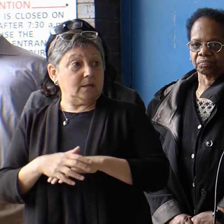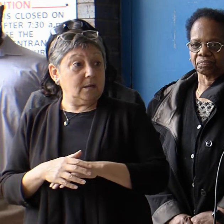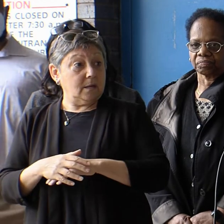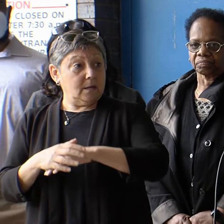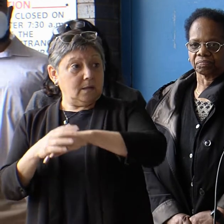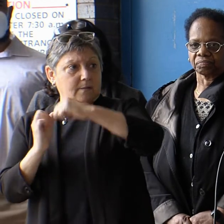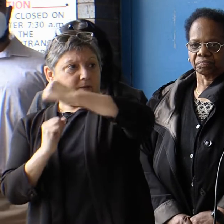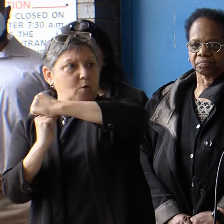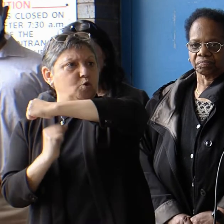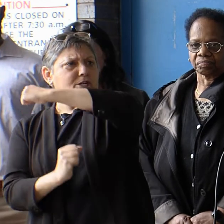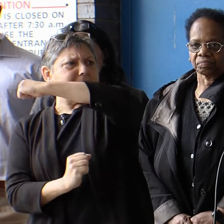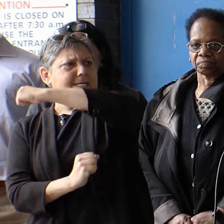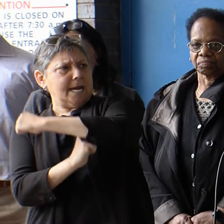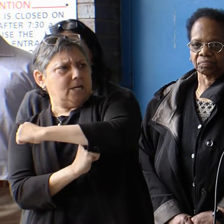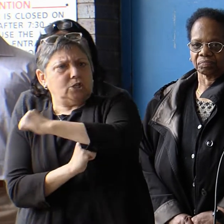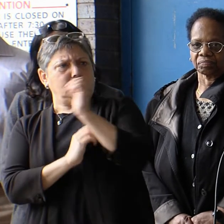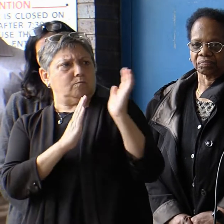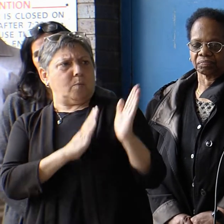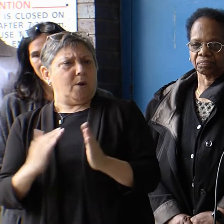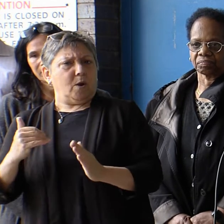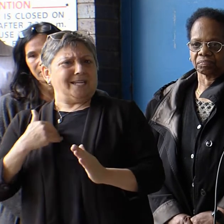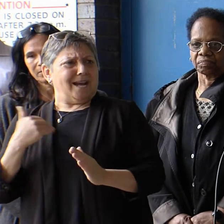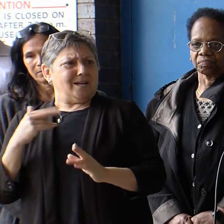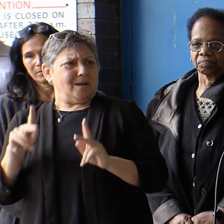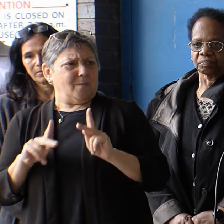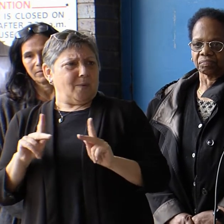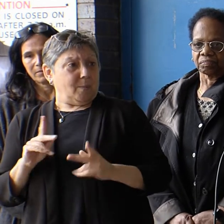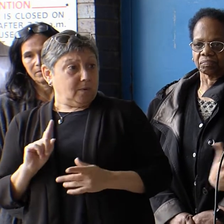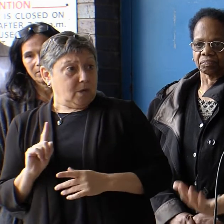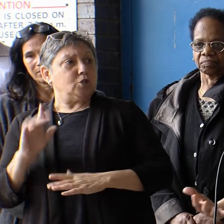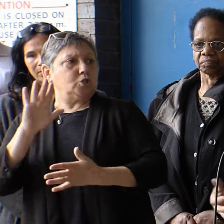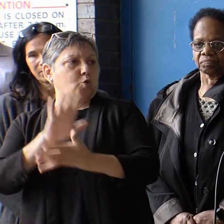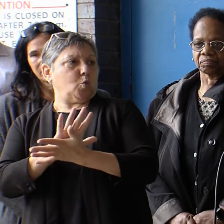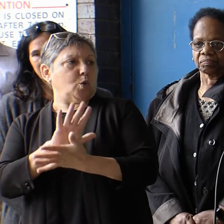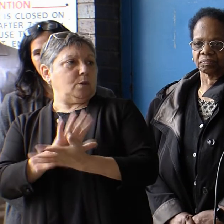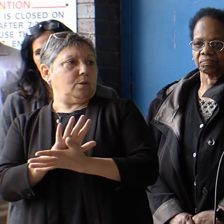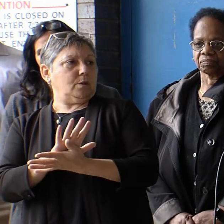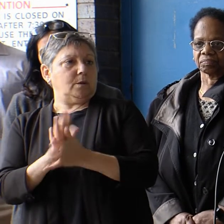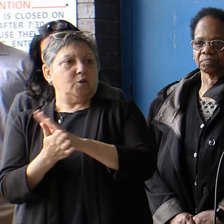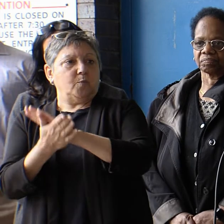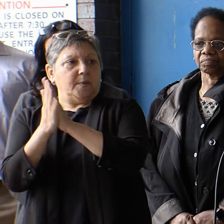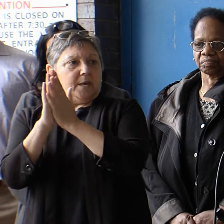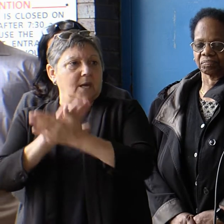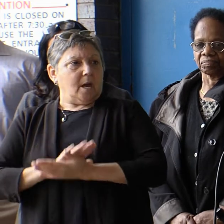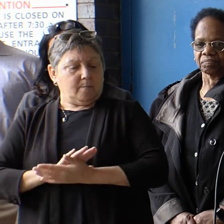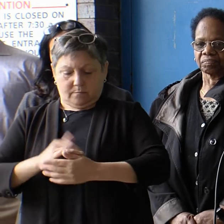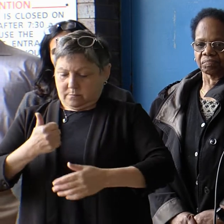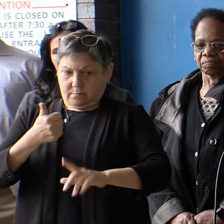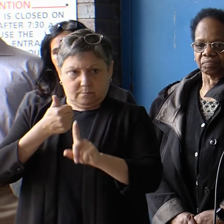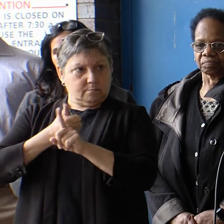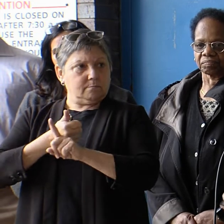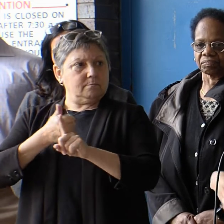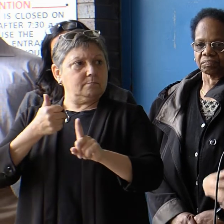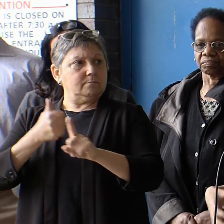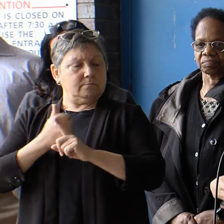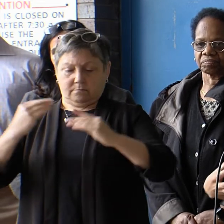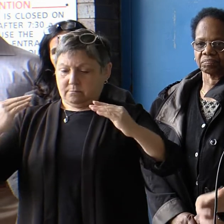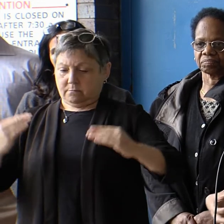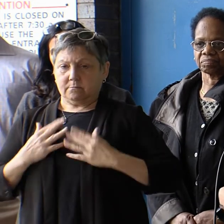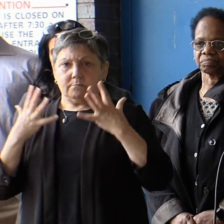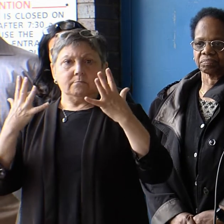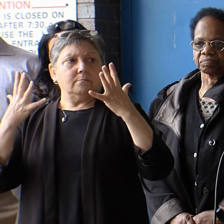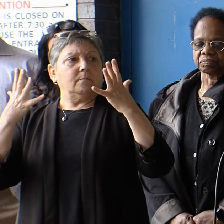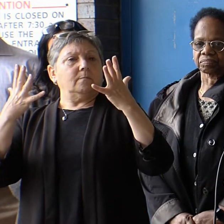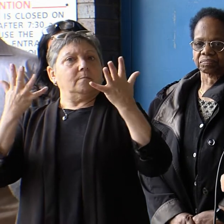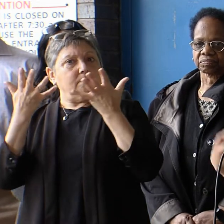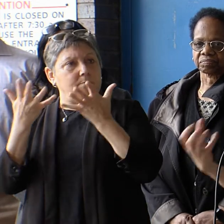foundation that is preparing our young people for their fullest selves to step into the opportunities that we are creating in